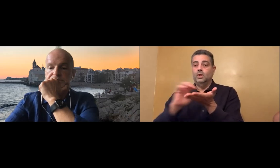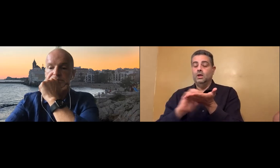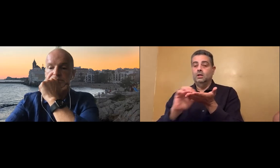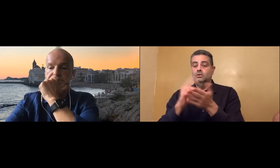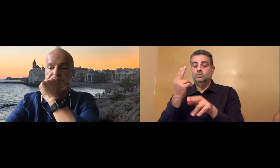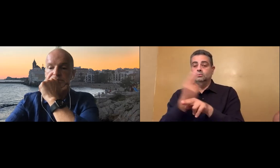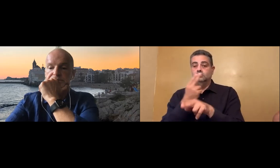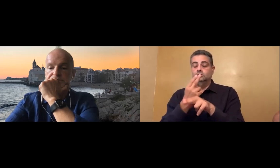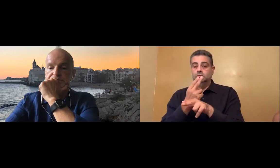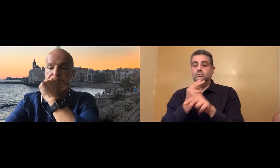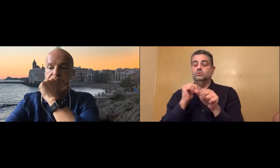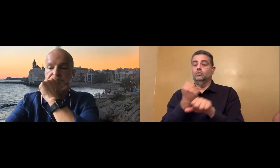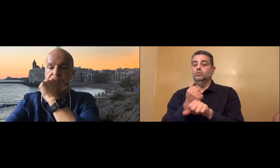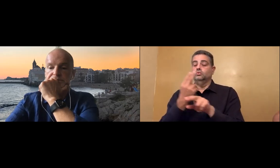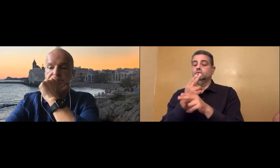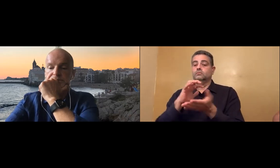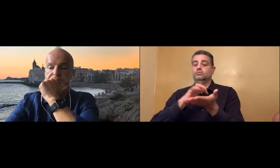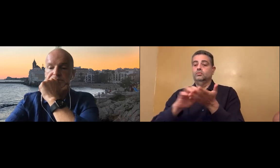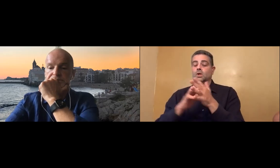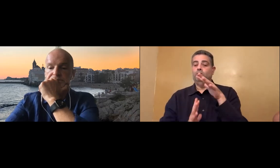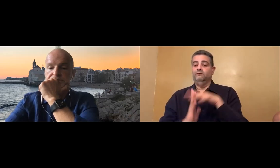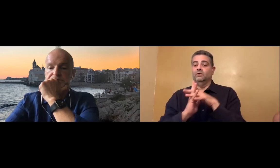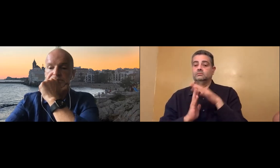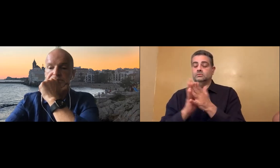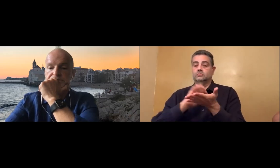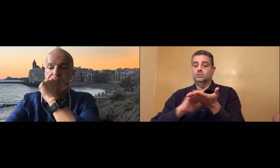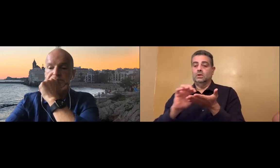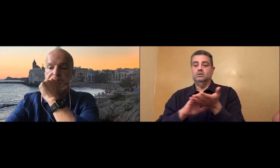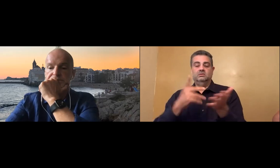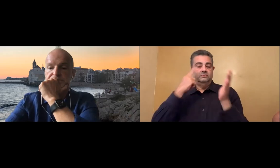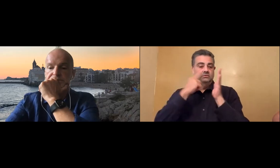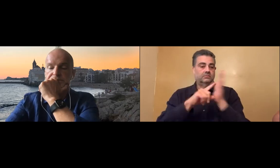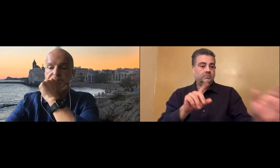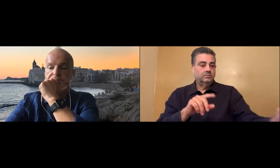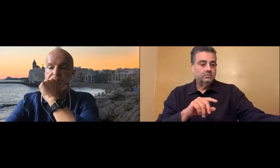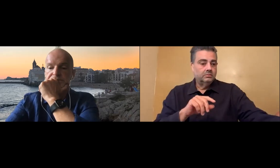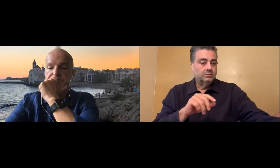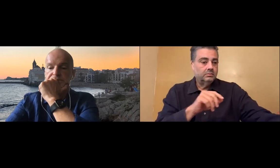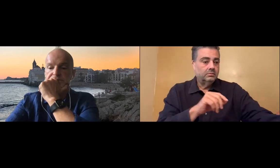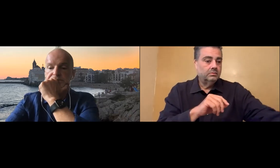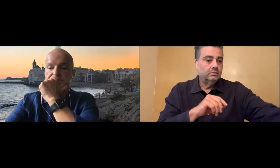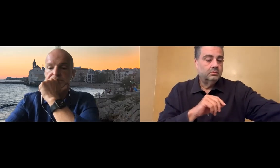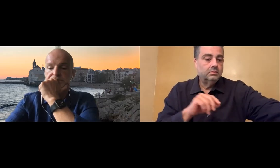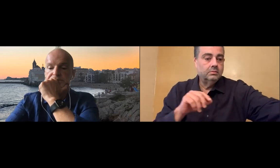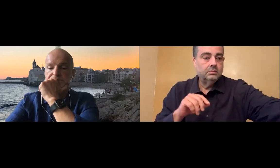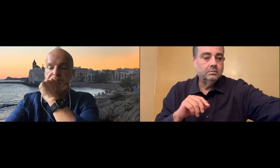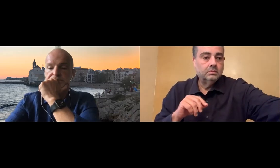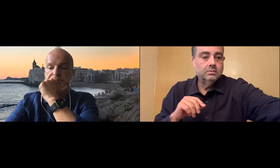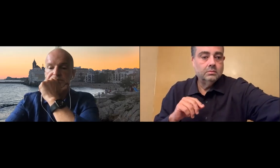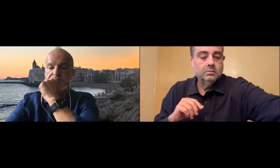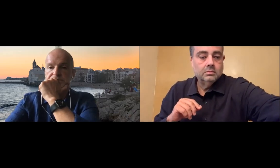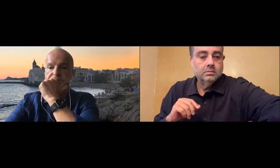This software is designed for braille users with a connection to the